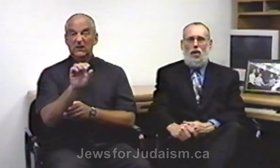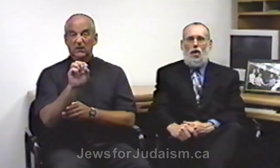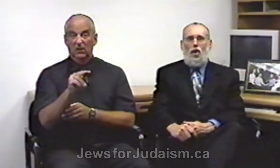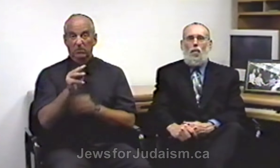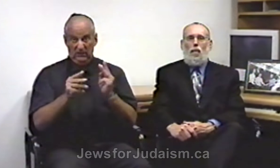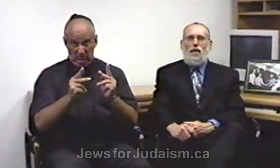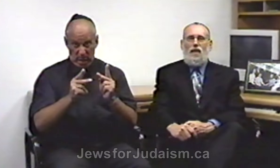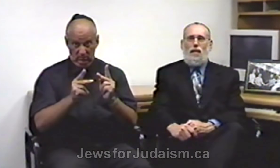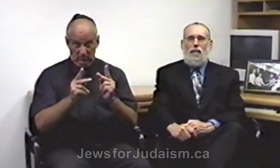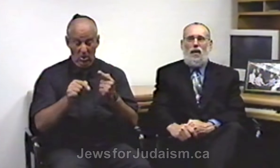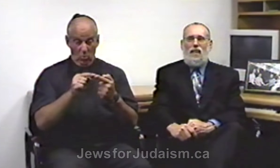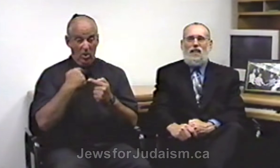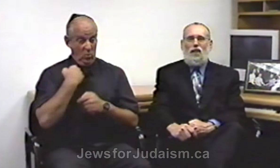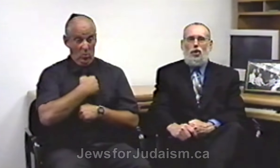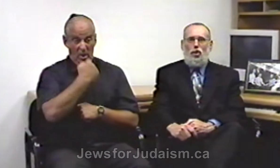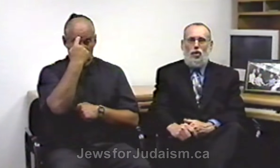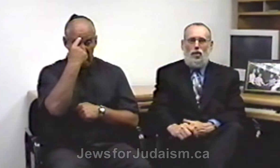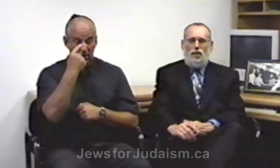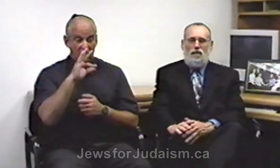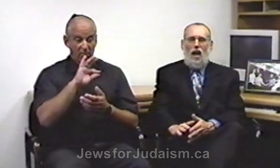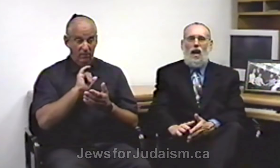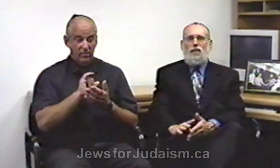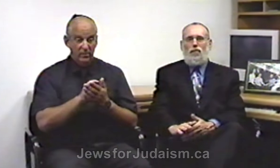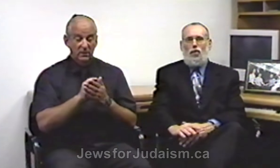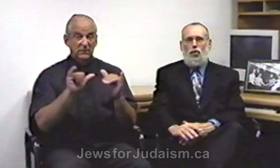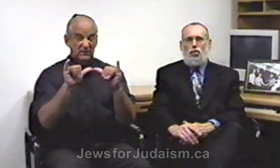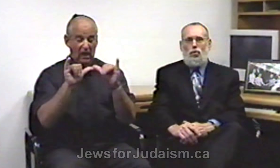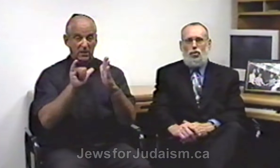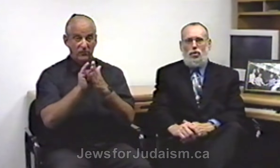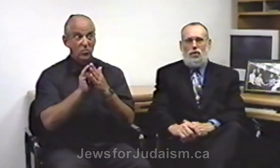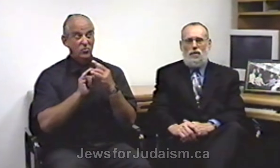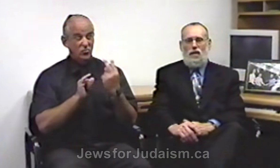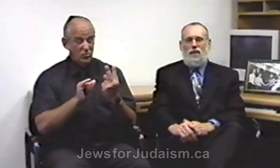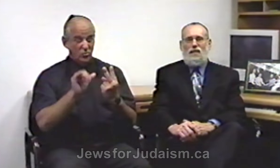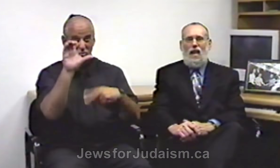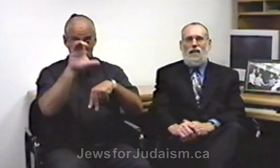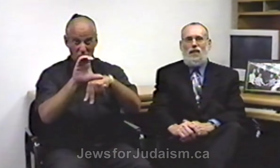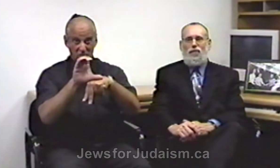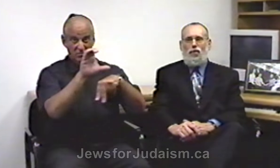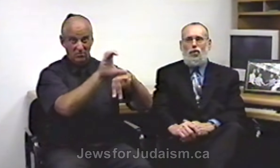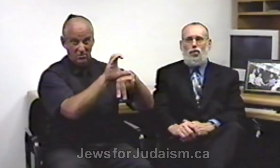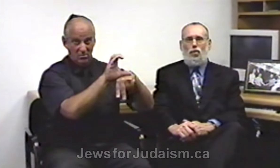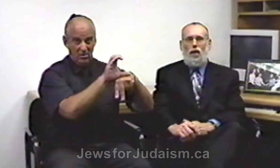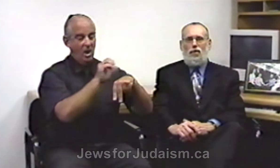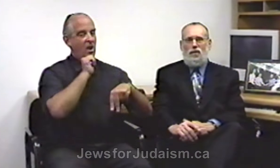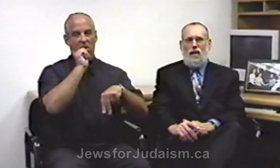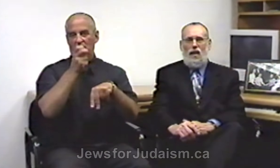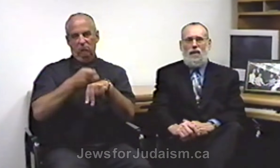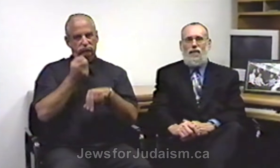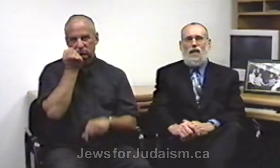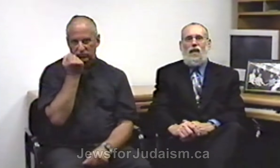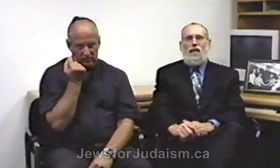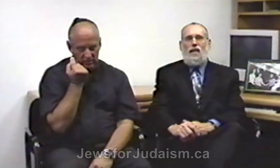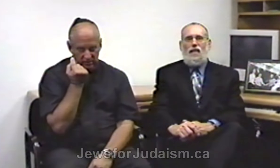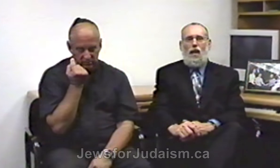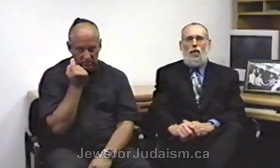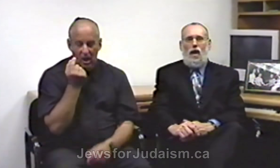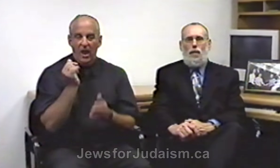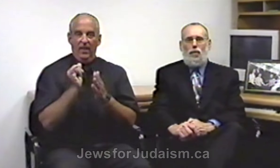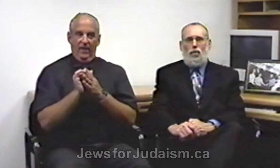When we think about the size of those two churches, it's not difficult to understand that they are able